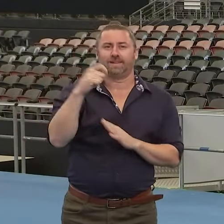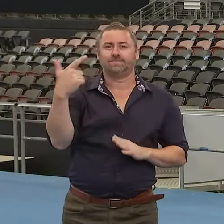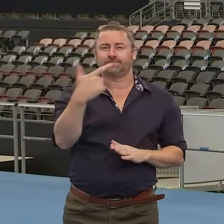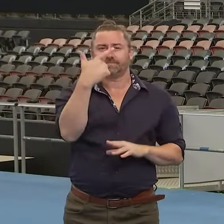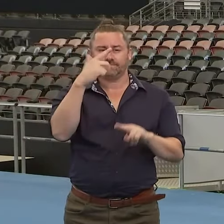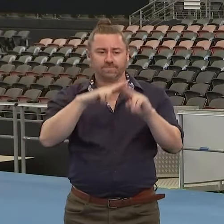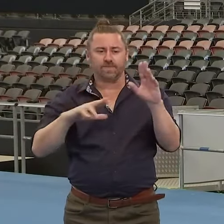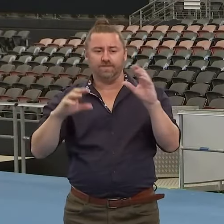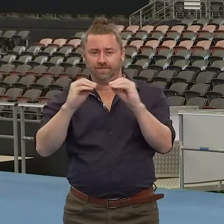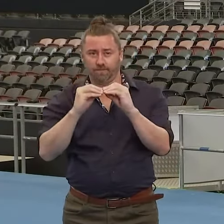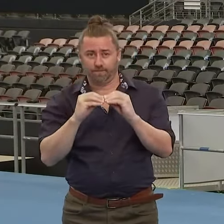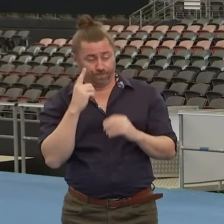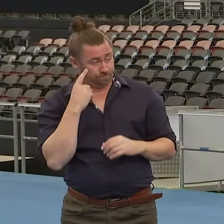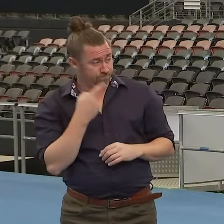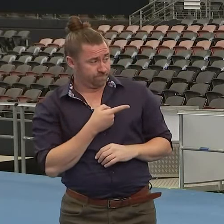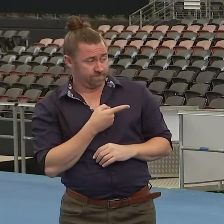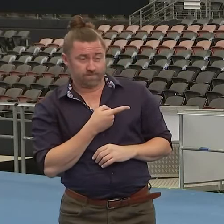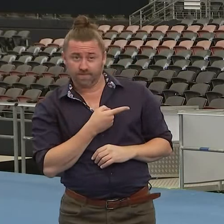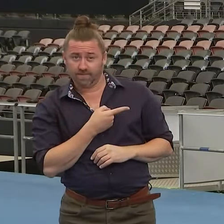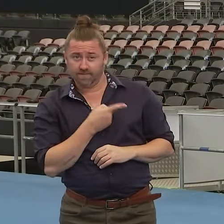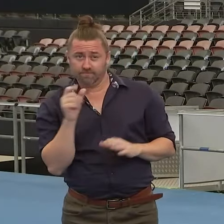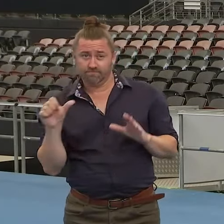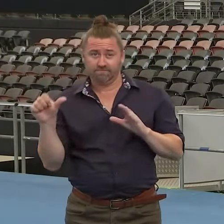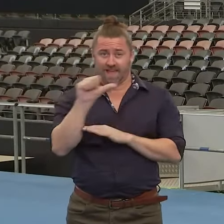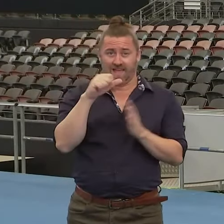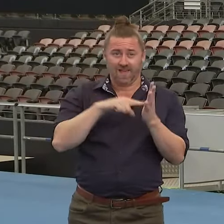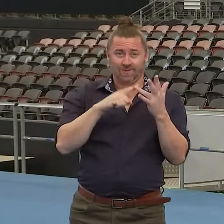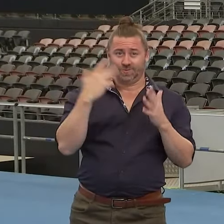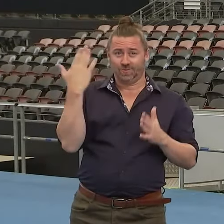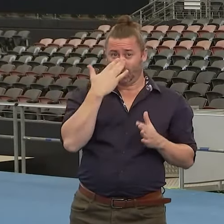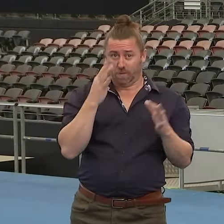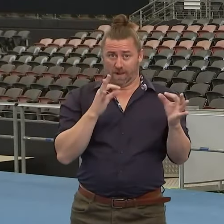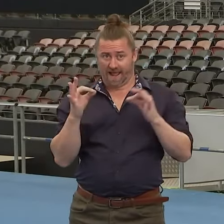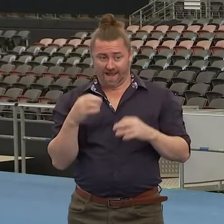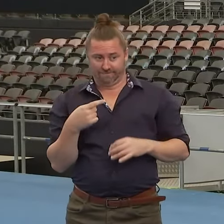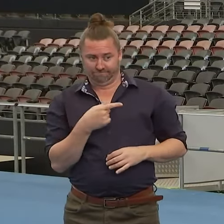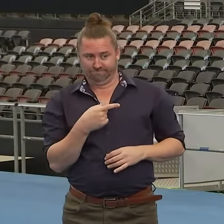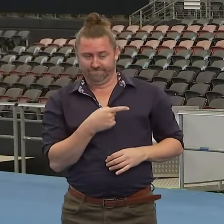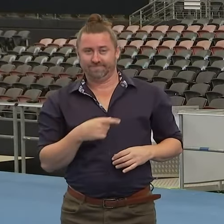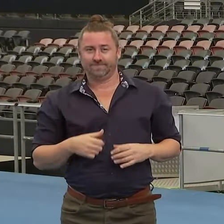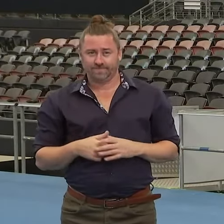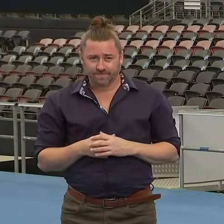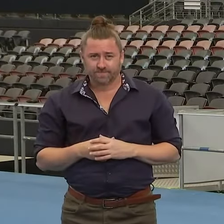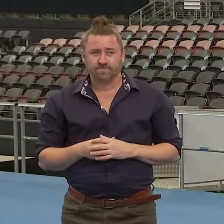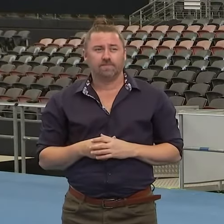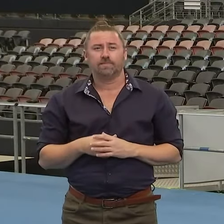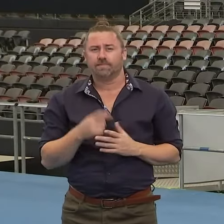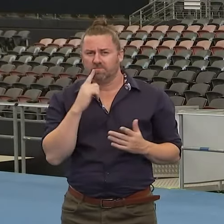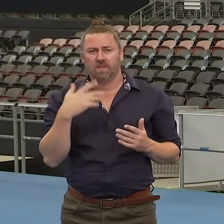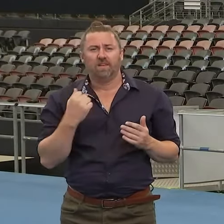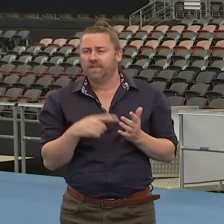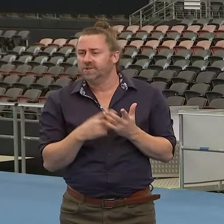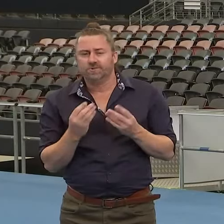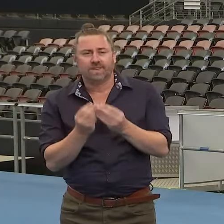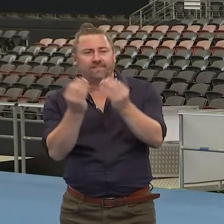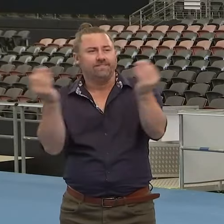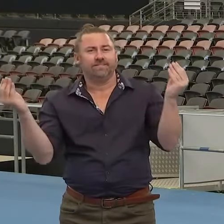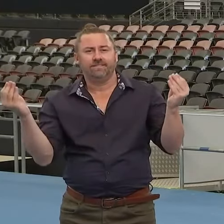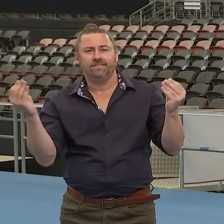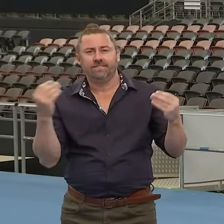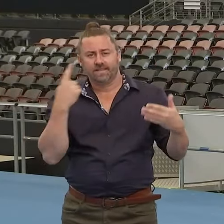comprehensive back to school plan. This is just the placemat that we've got to give